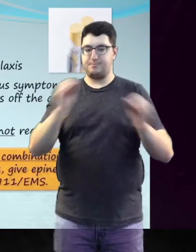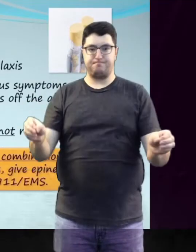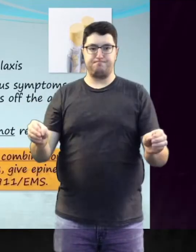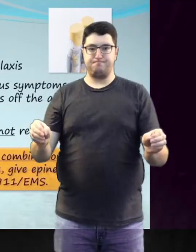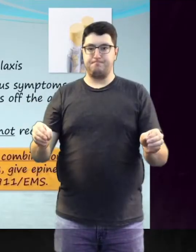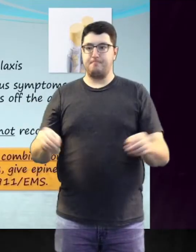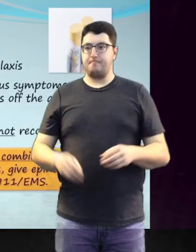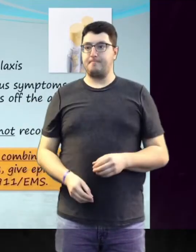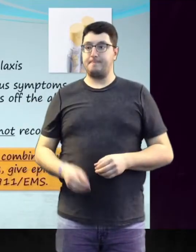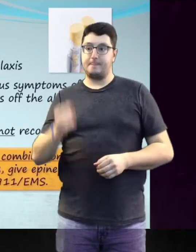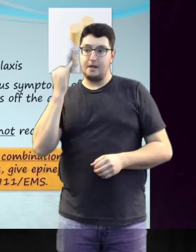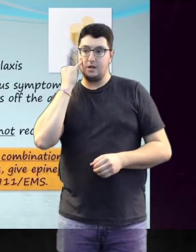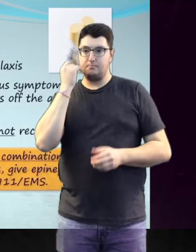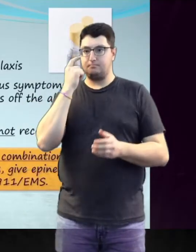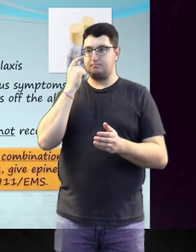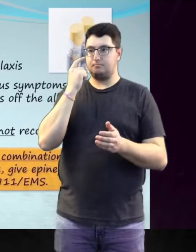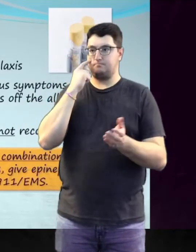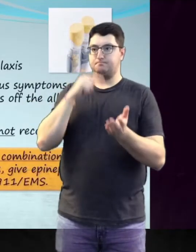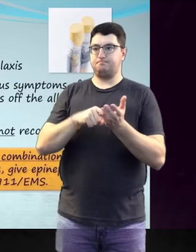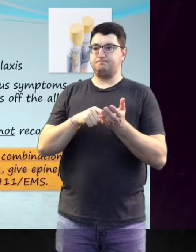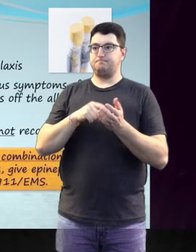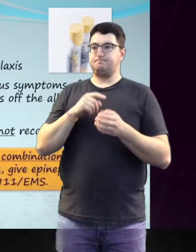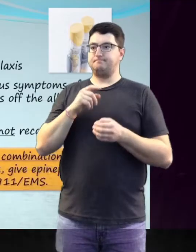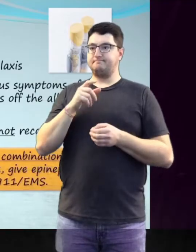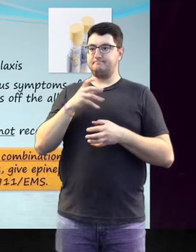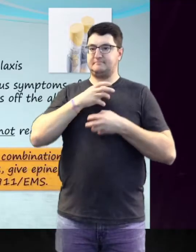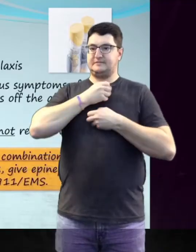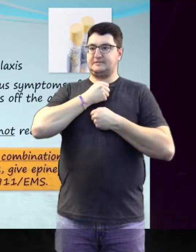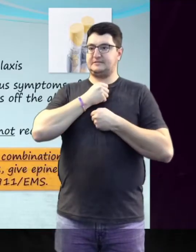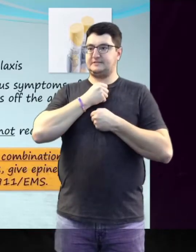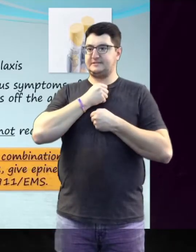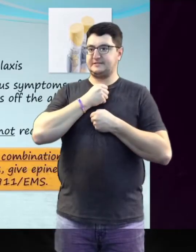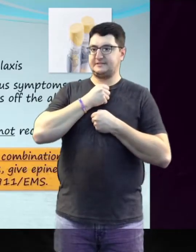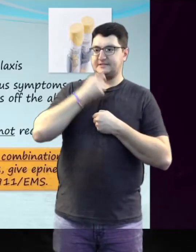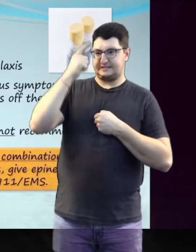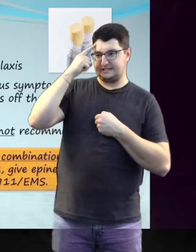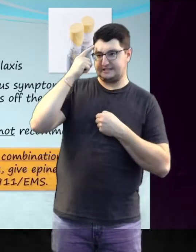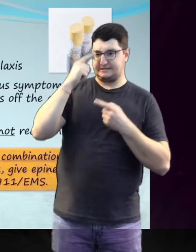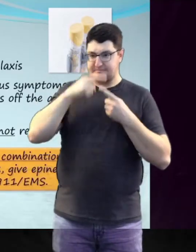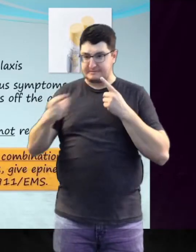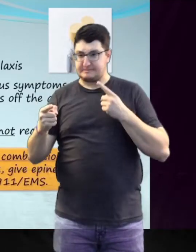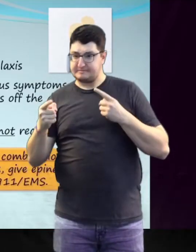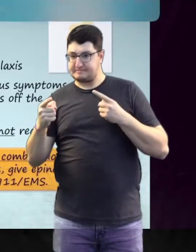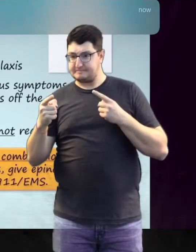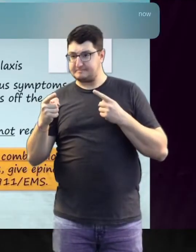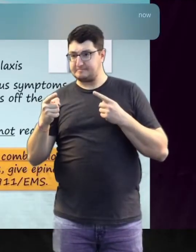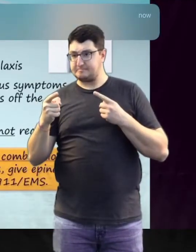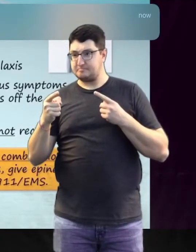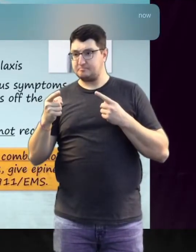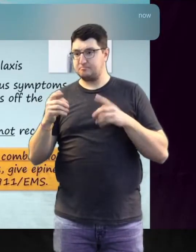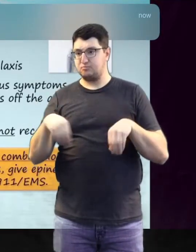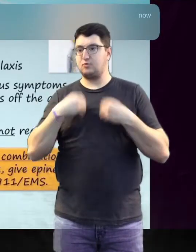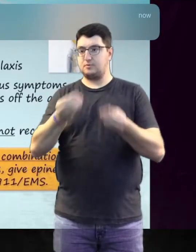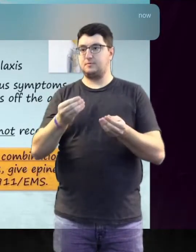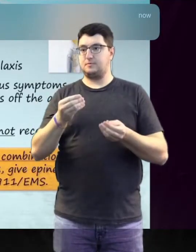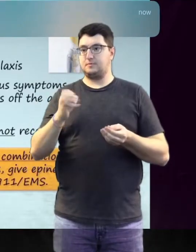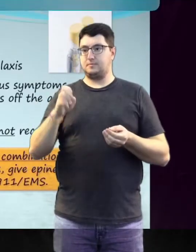If you see any combination of anaphylactic signs and there is reason to suspect that the child has been exposed to their allergen,